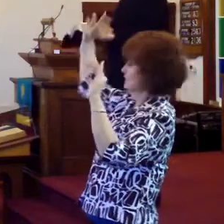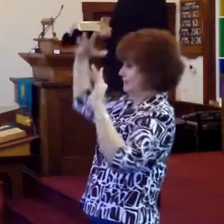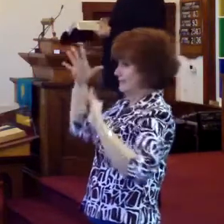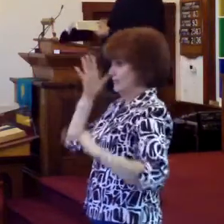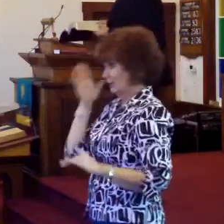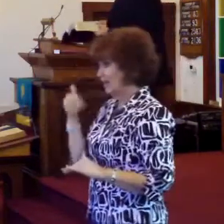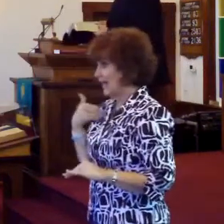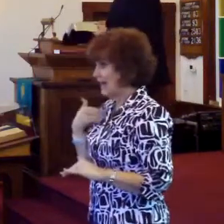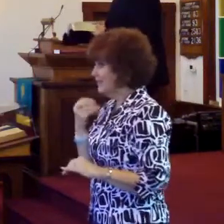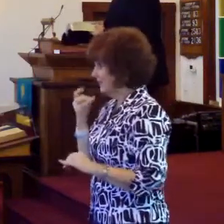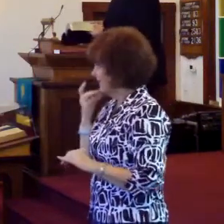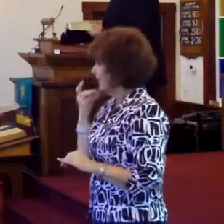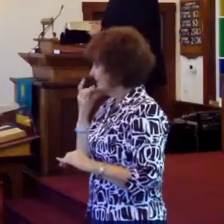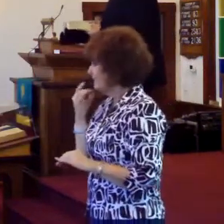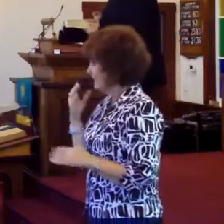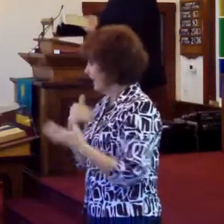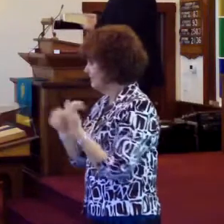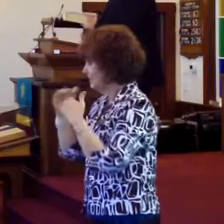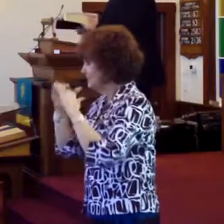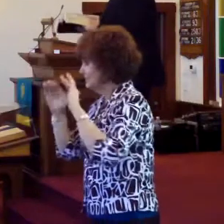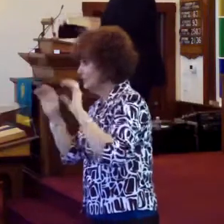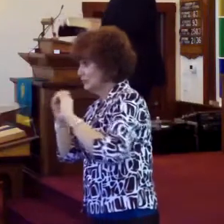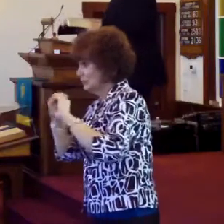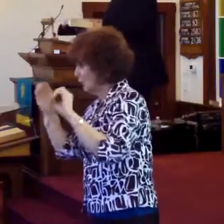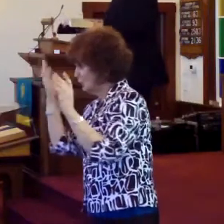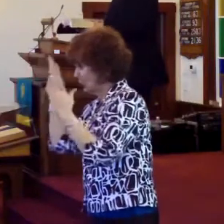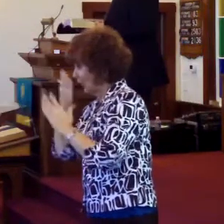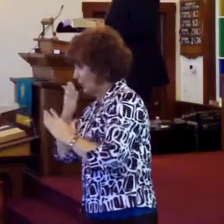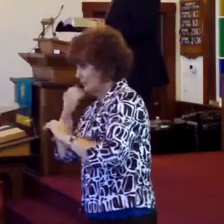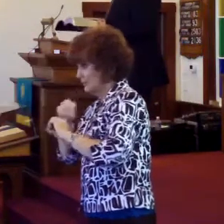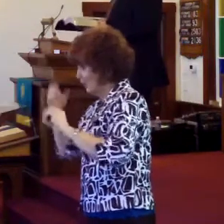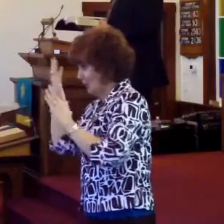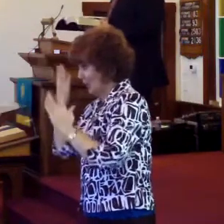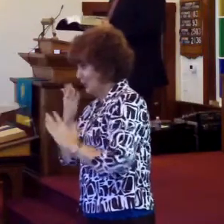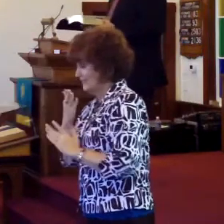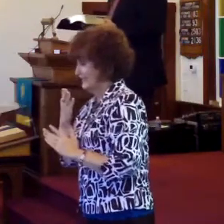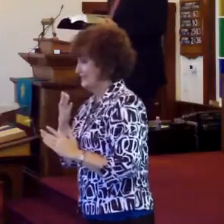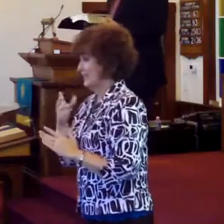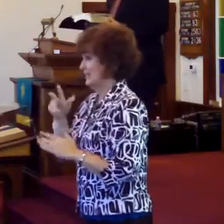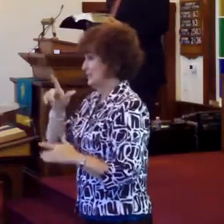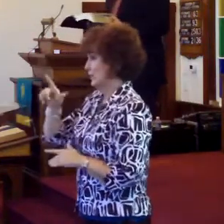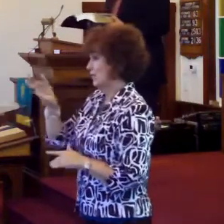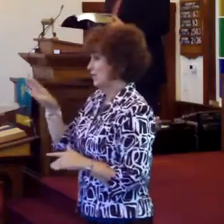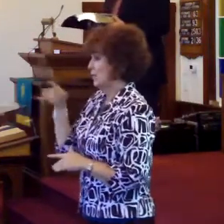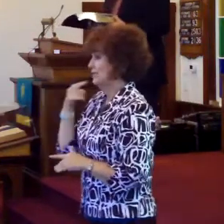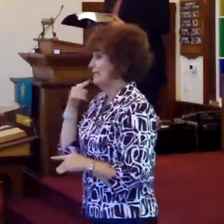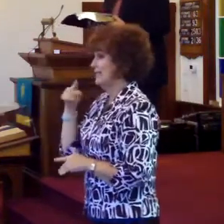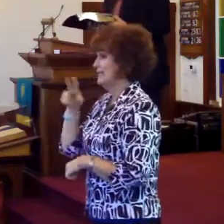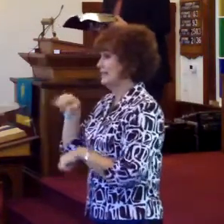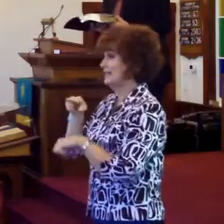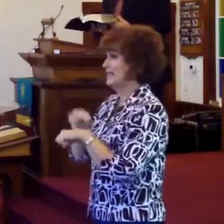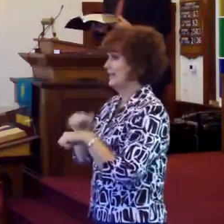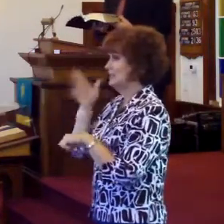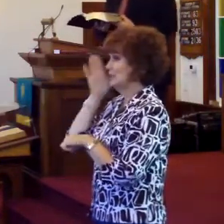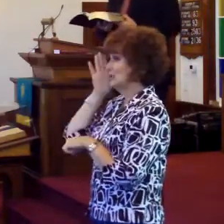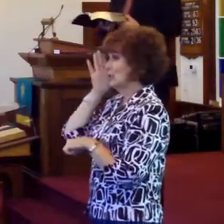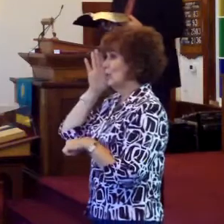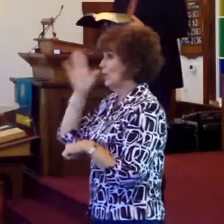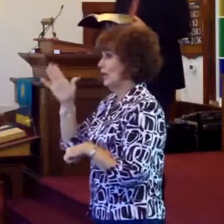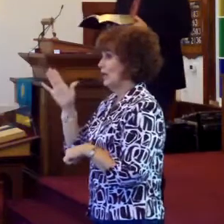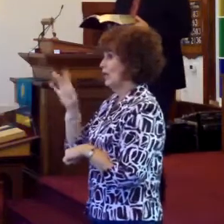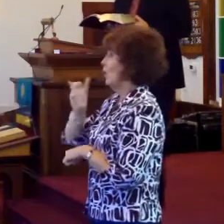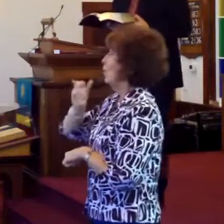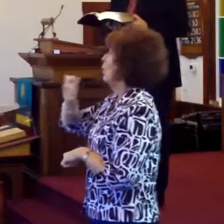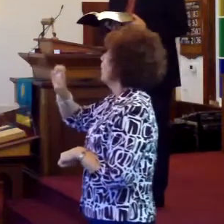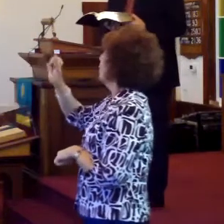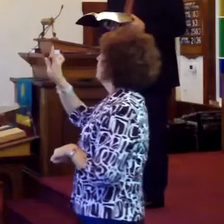going to be light in heaven. There is no darkness. Then in verse 24, the nations will walk by as light, and the